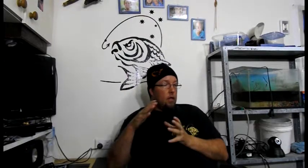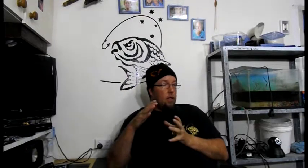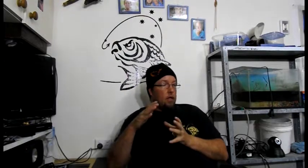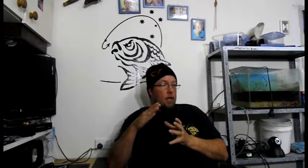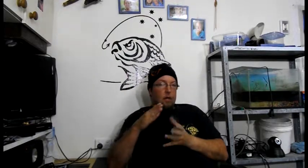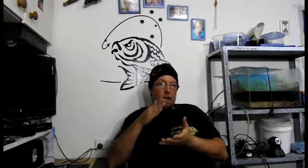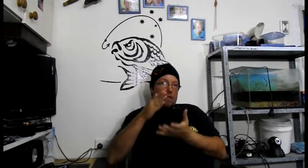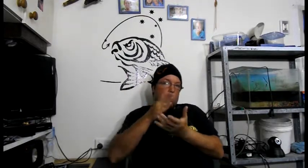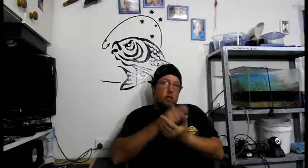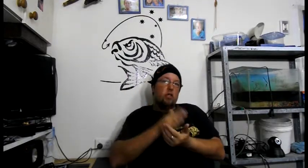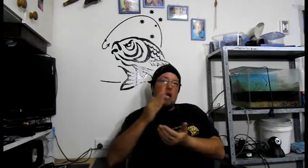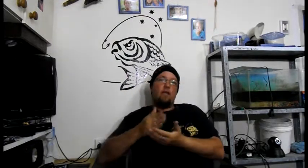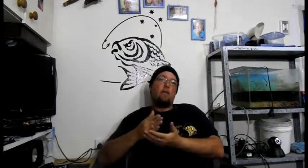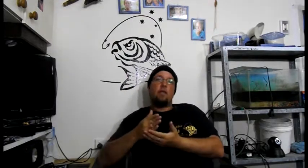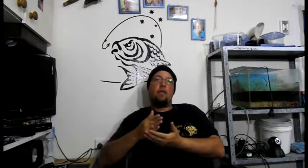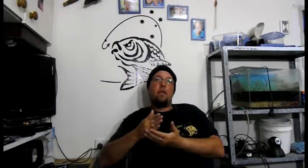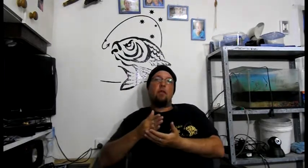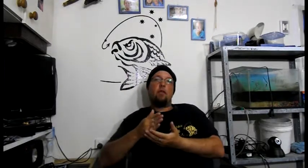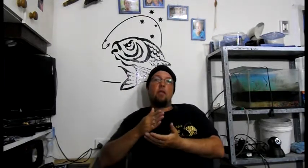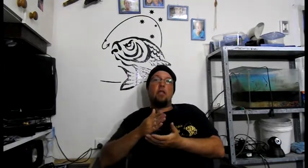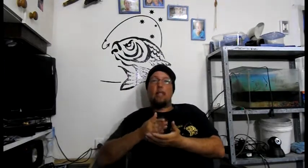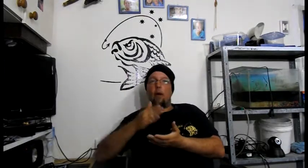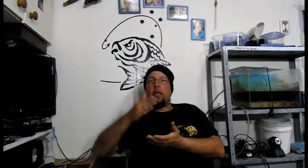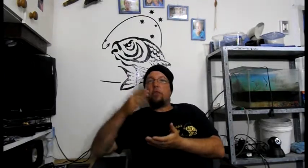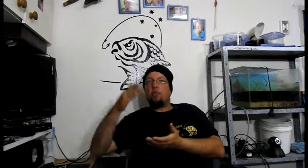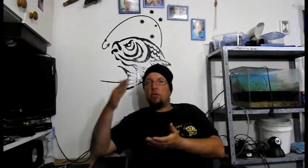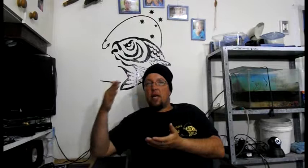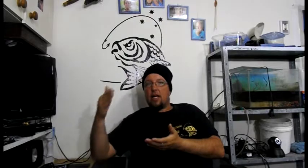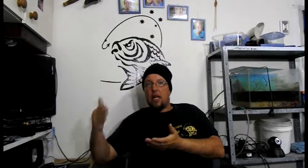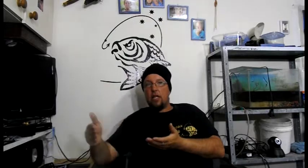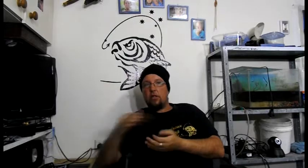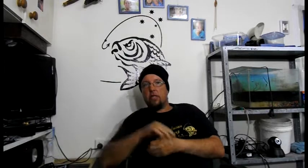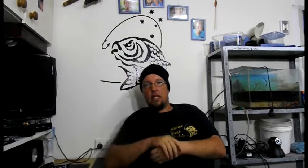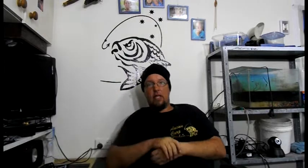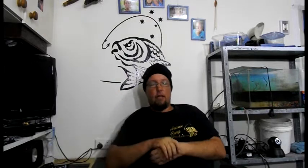That. If it's mutated. From something else. It's going to mutate. Into something else.